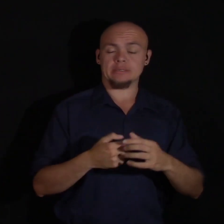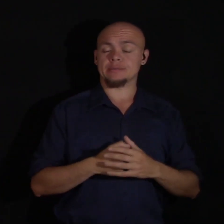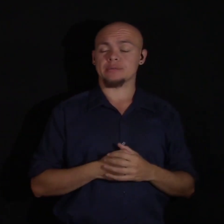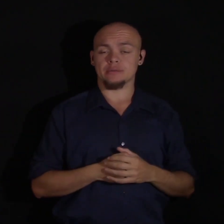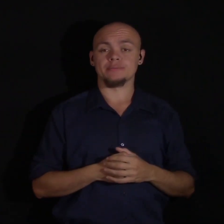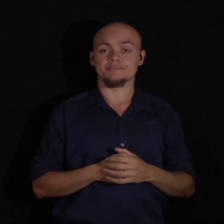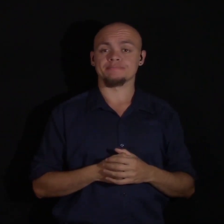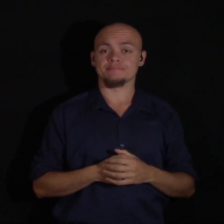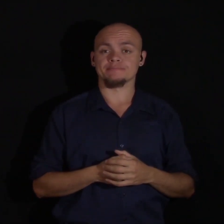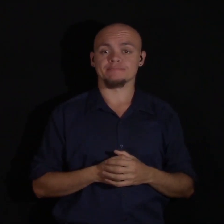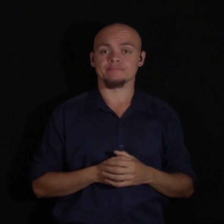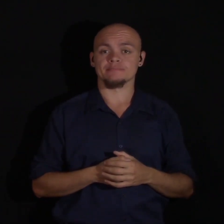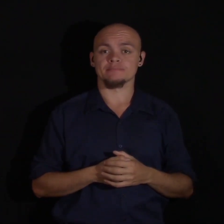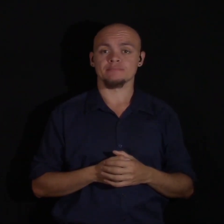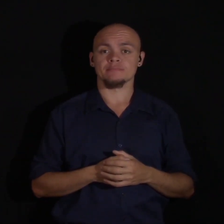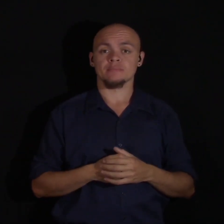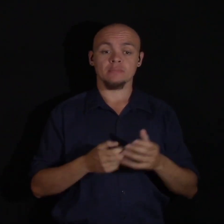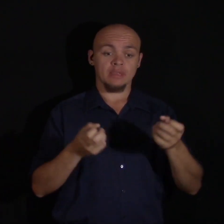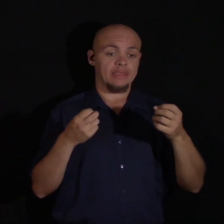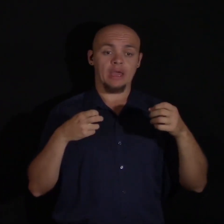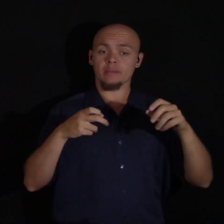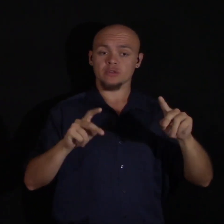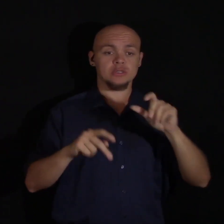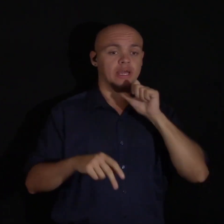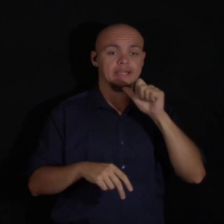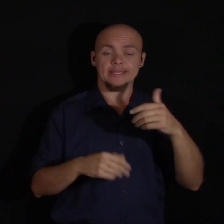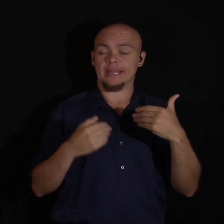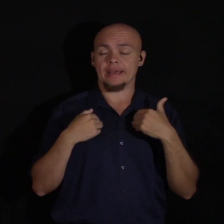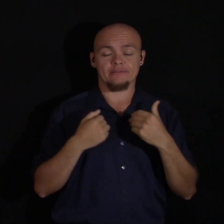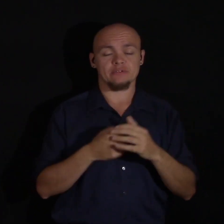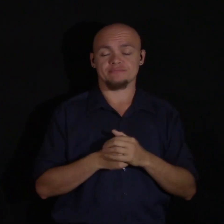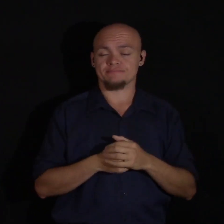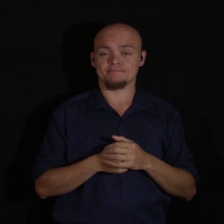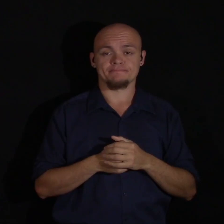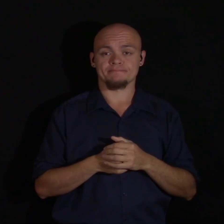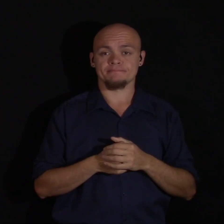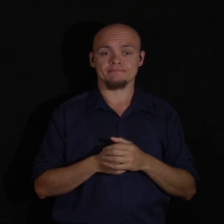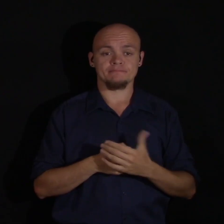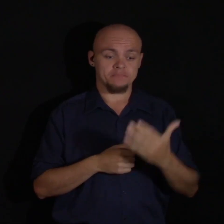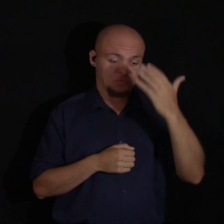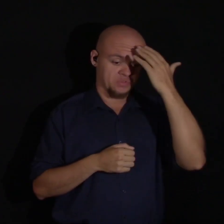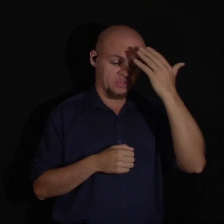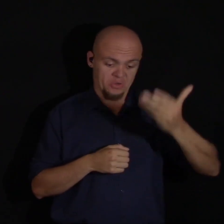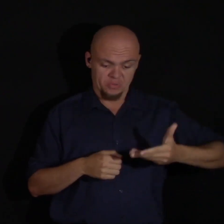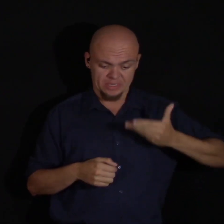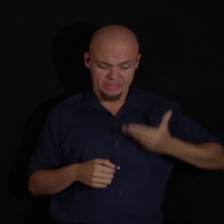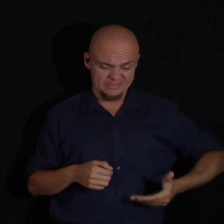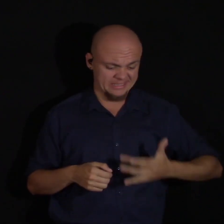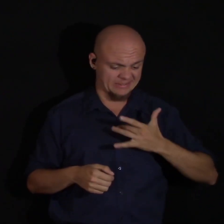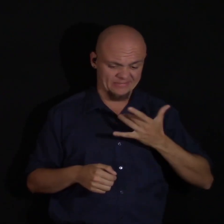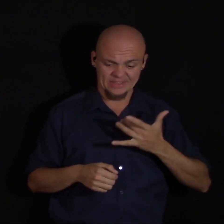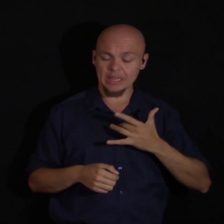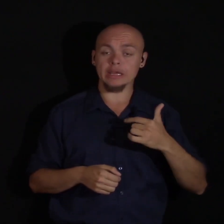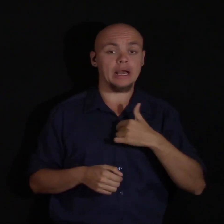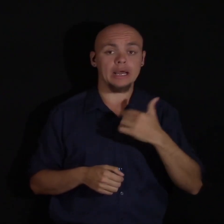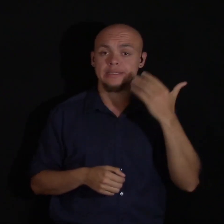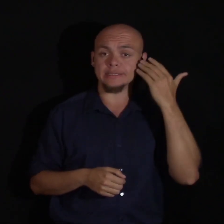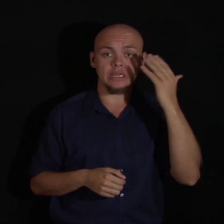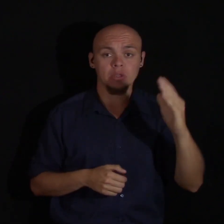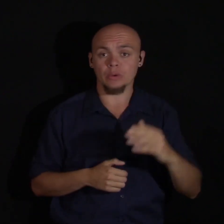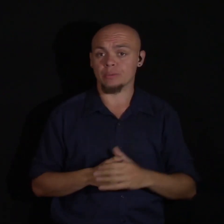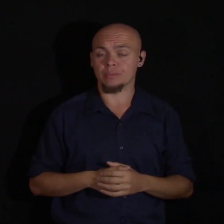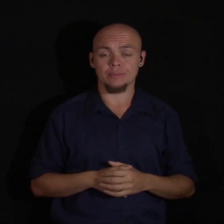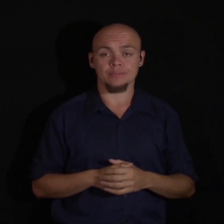I didn't have that opportunity to know what I was feeling. I didn't know what it was called.